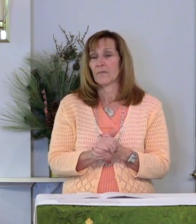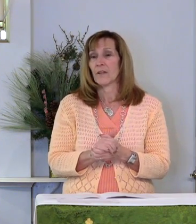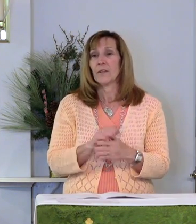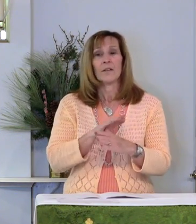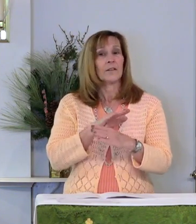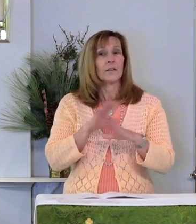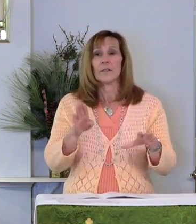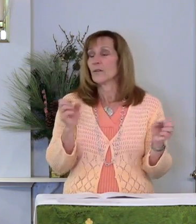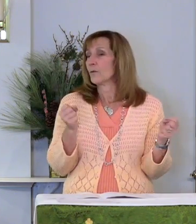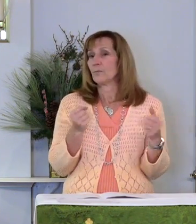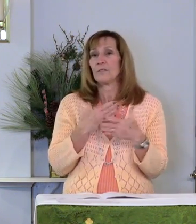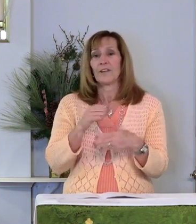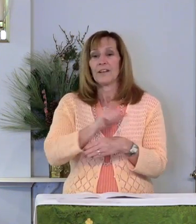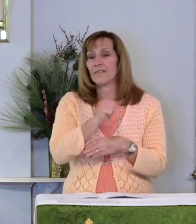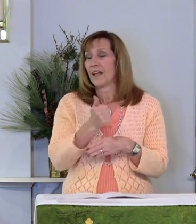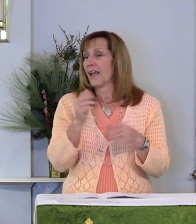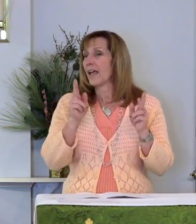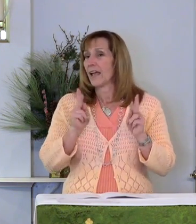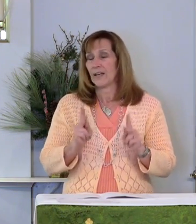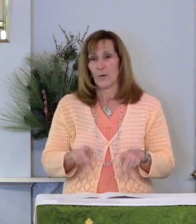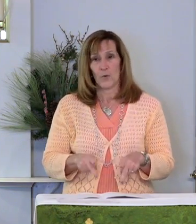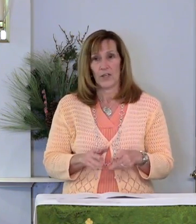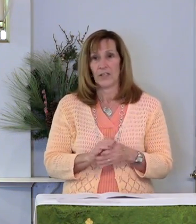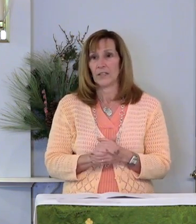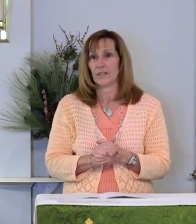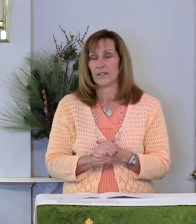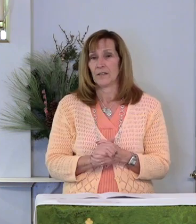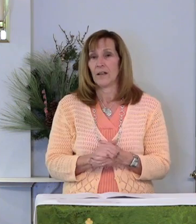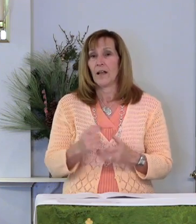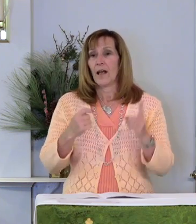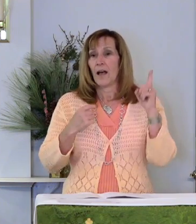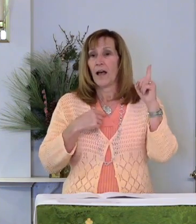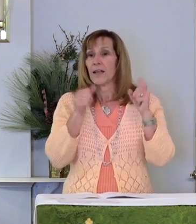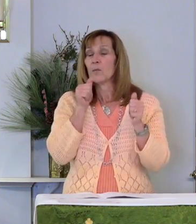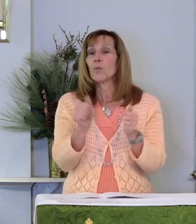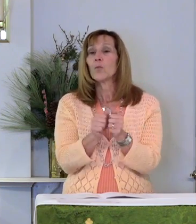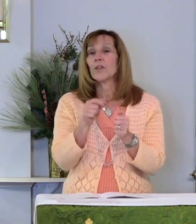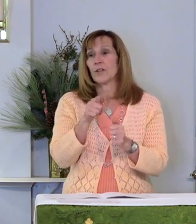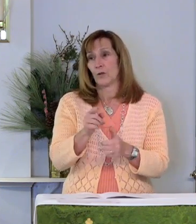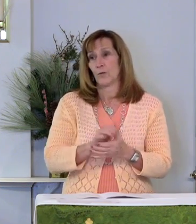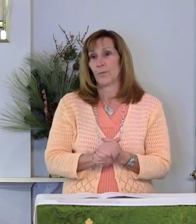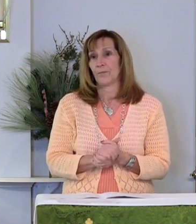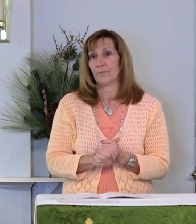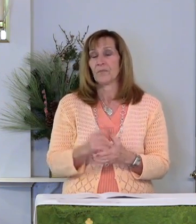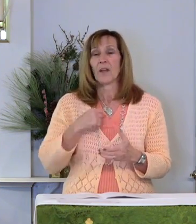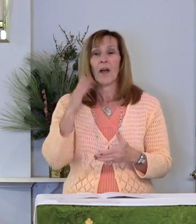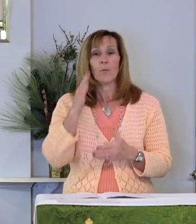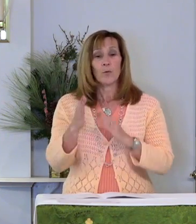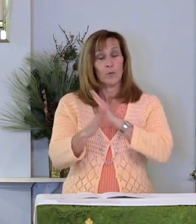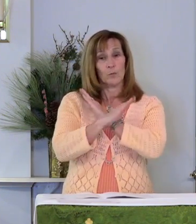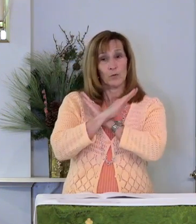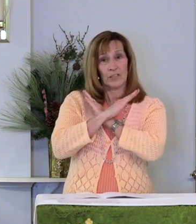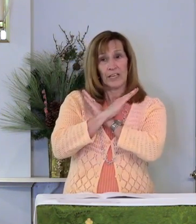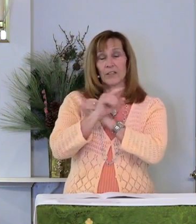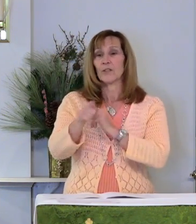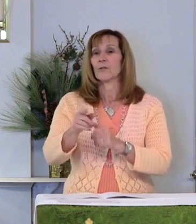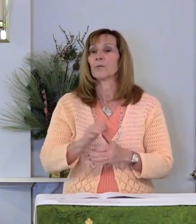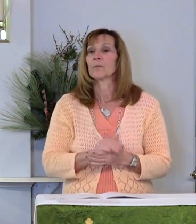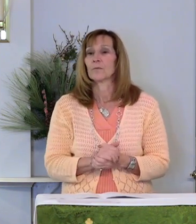Don't be afraid of anyone. I am with you, and I will protect you.